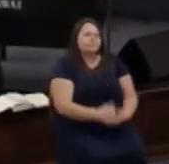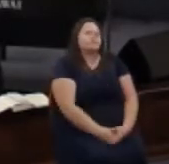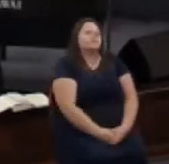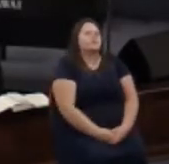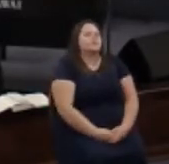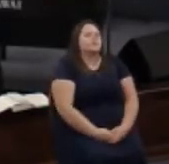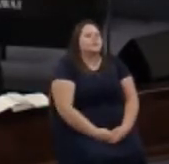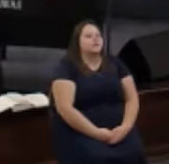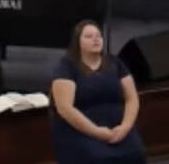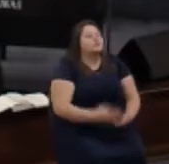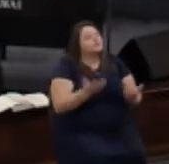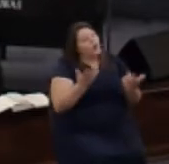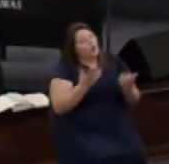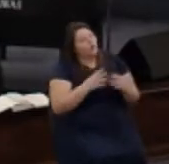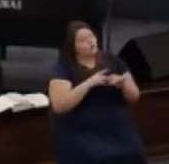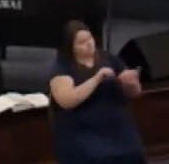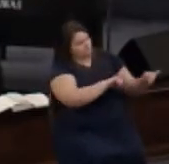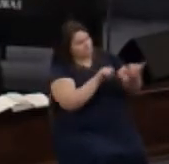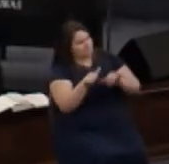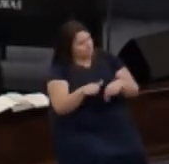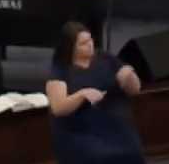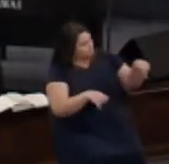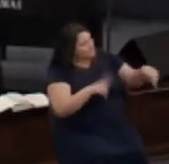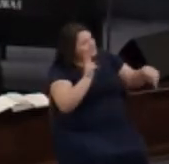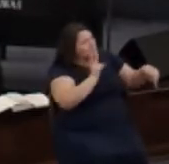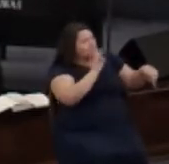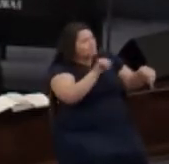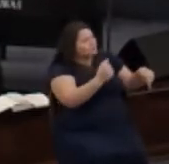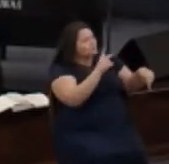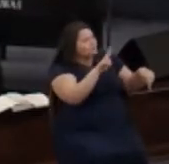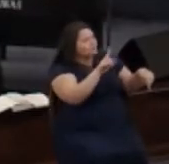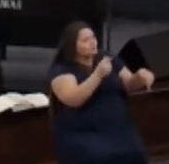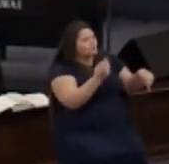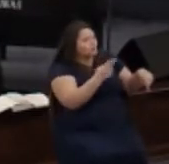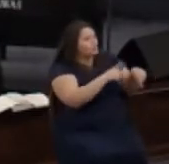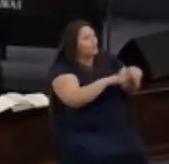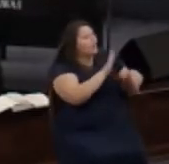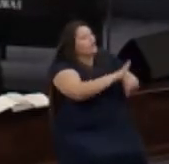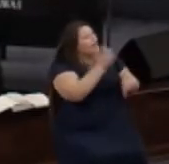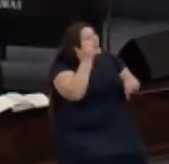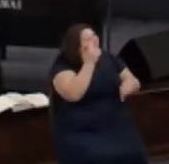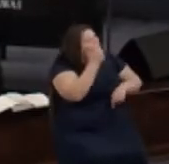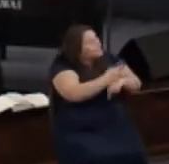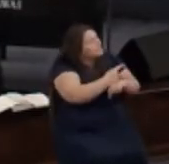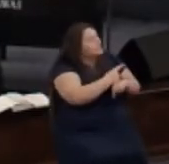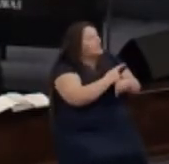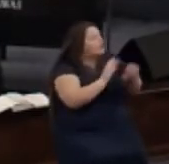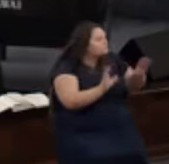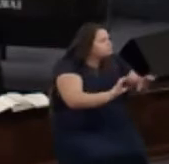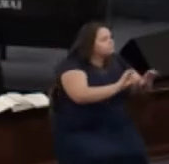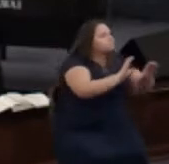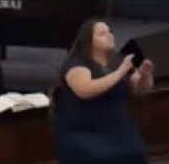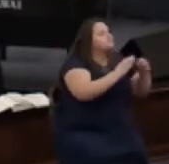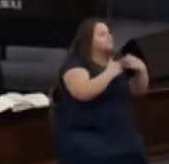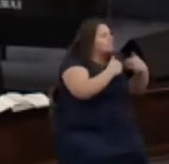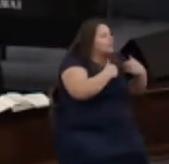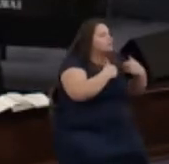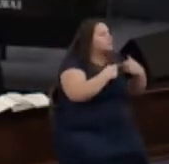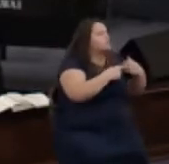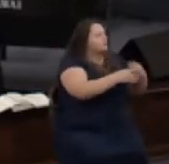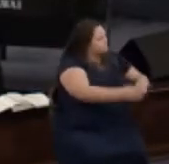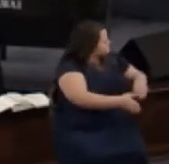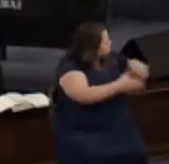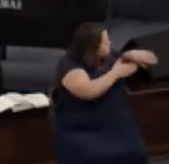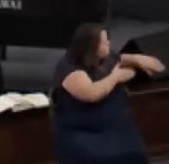in the same respect the people of Judah also put aside all of their daily tasks and they chose to assemble together